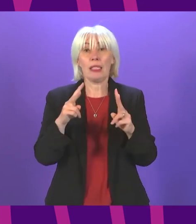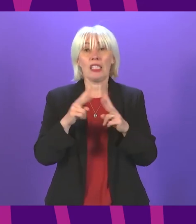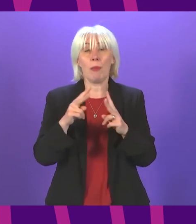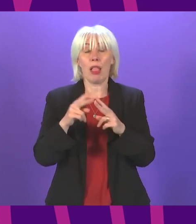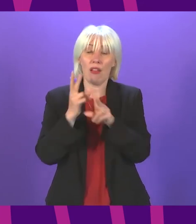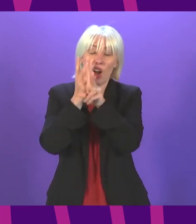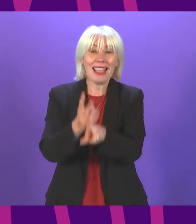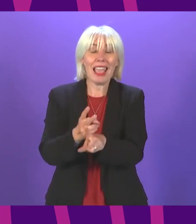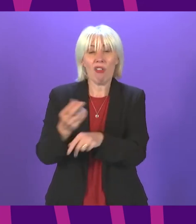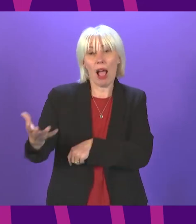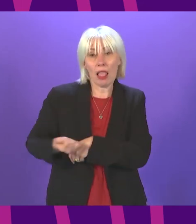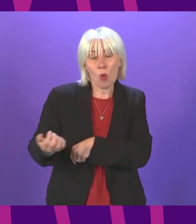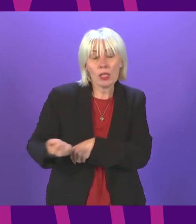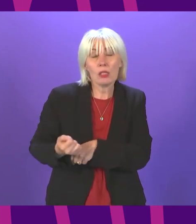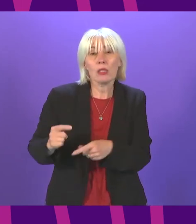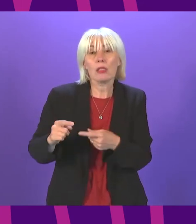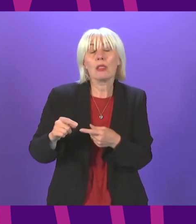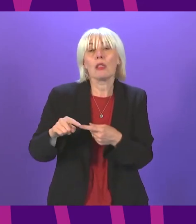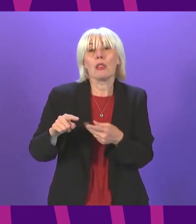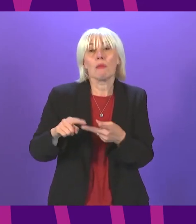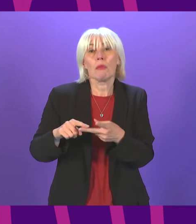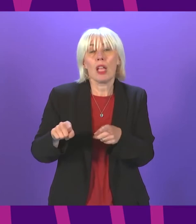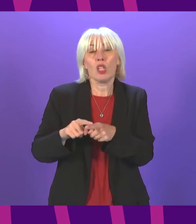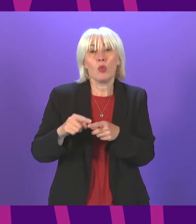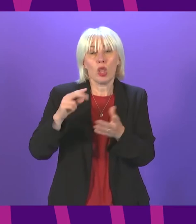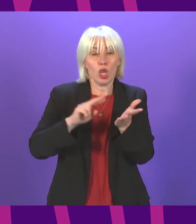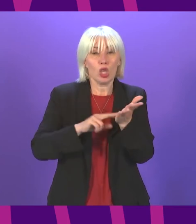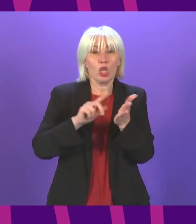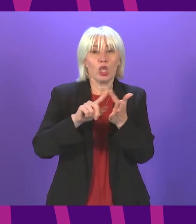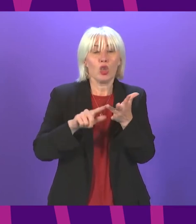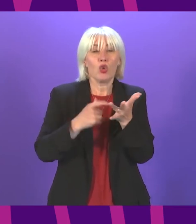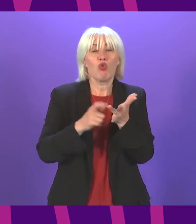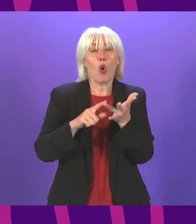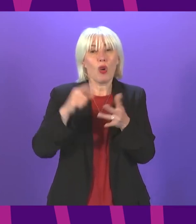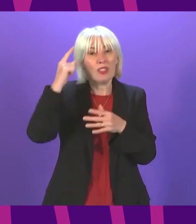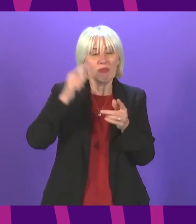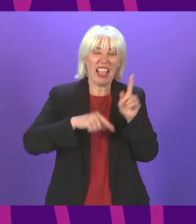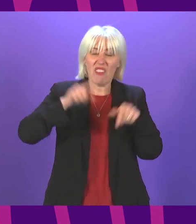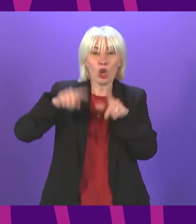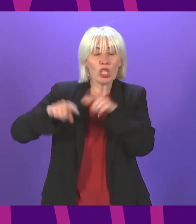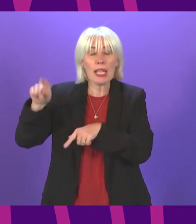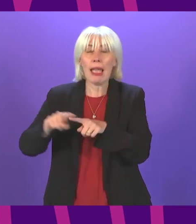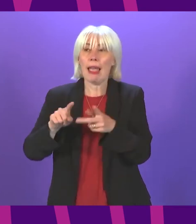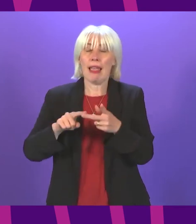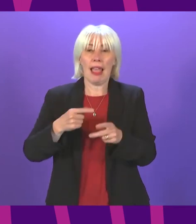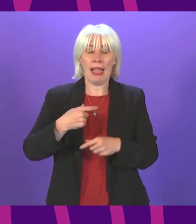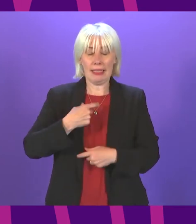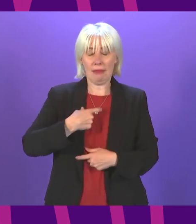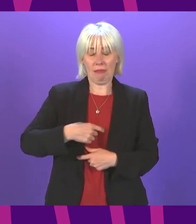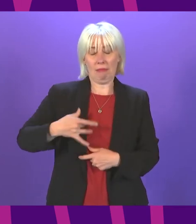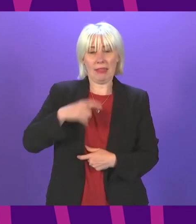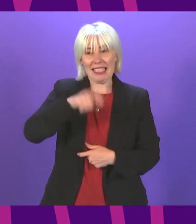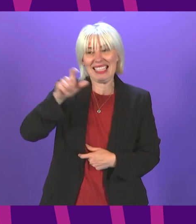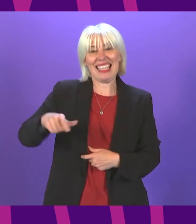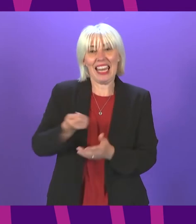the carers allowance and establishing the Neurodiversity Commissioner there's improvements in tenants rights and protecting health